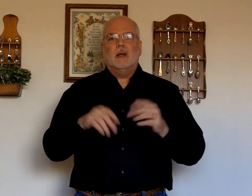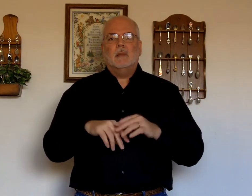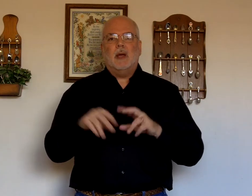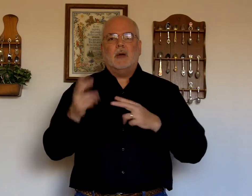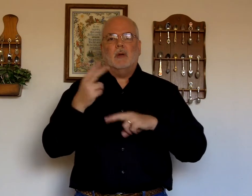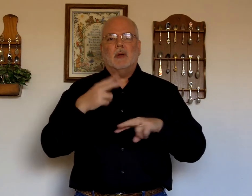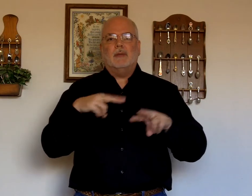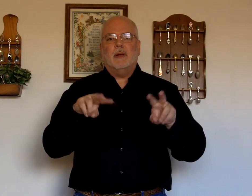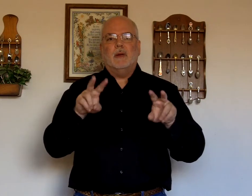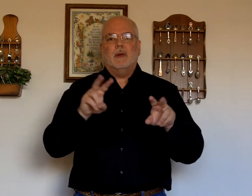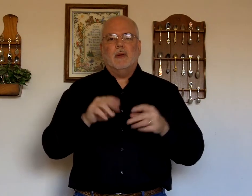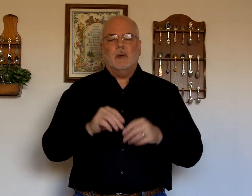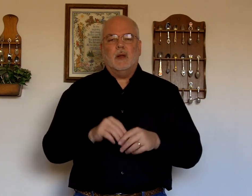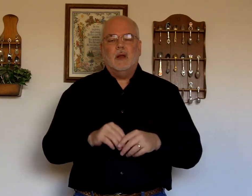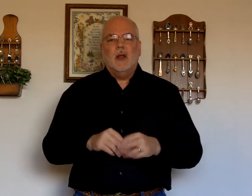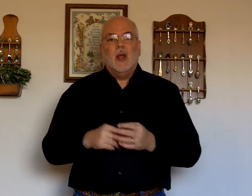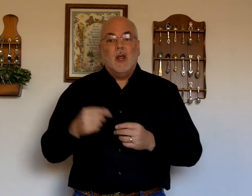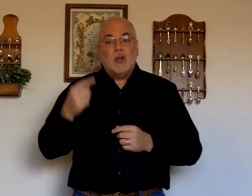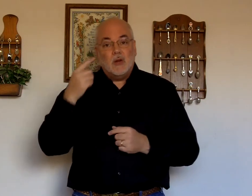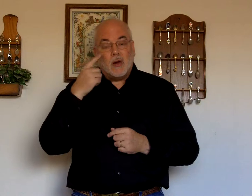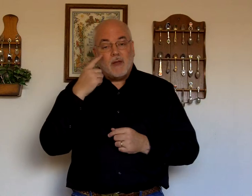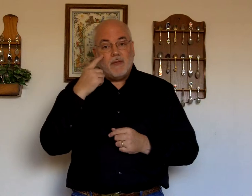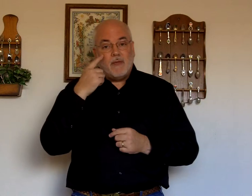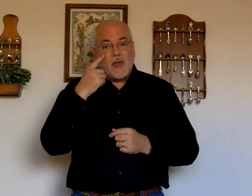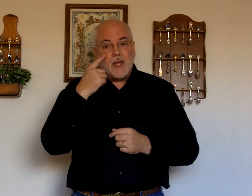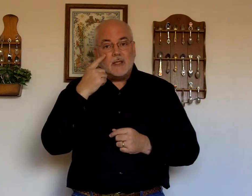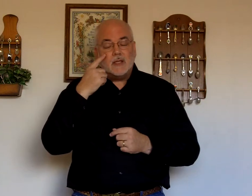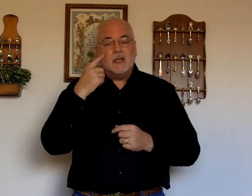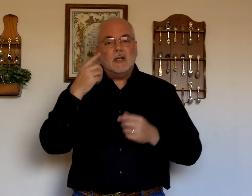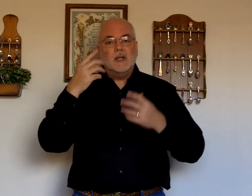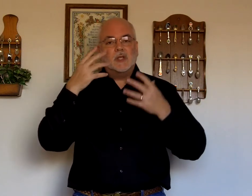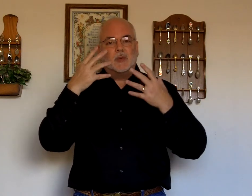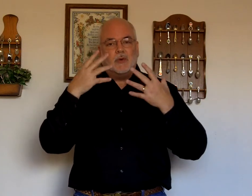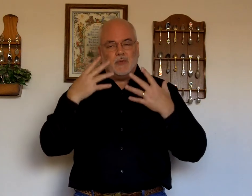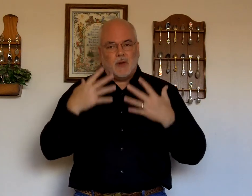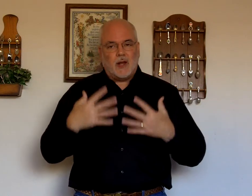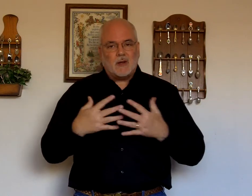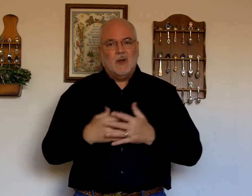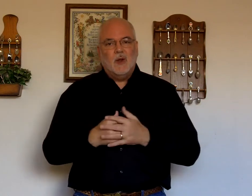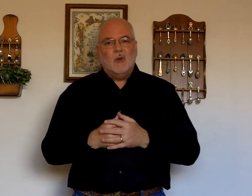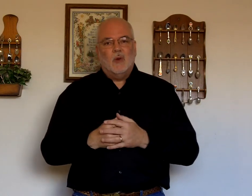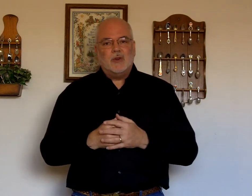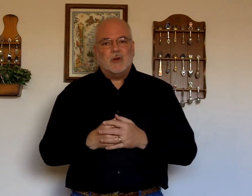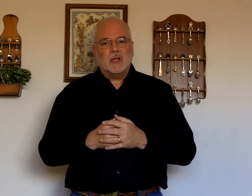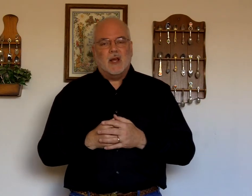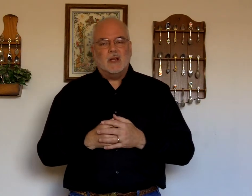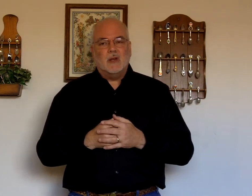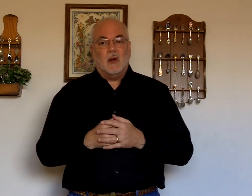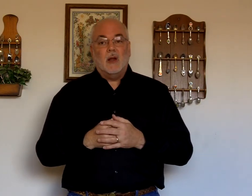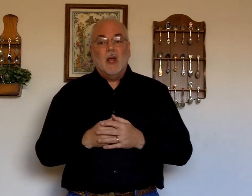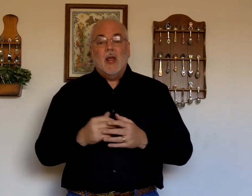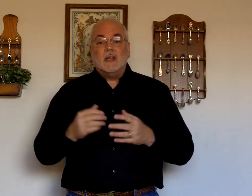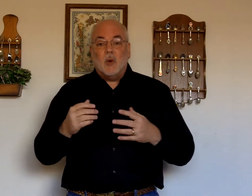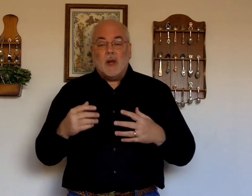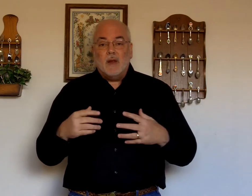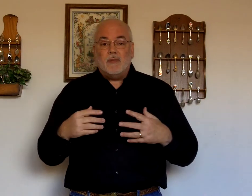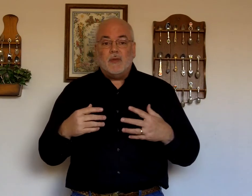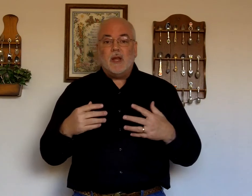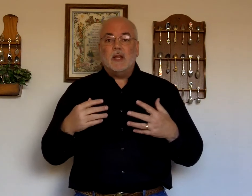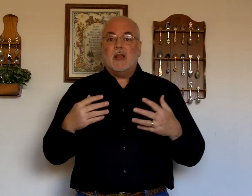doesn't matter what my fingers are doing. Your face. Needs to reflect. What your signs are. So. If. It is a